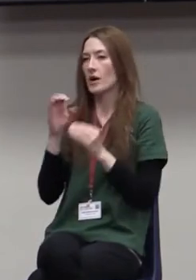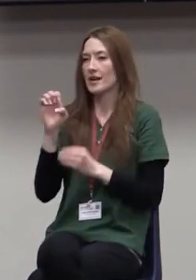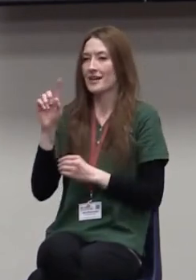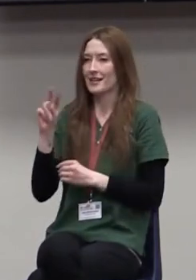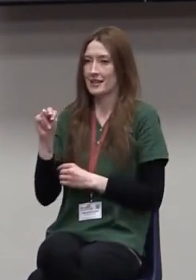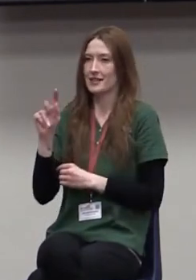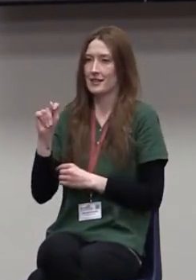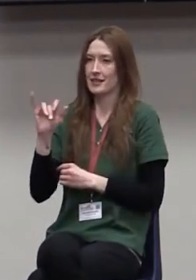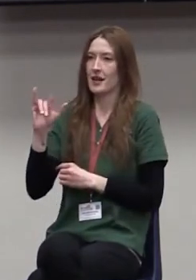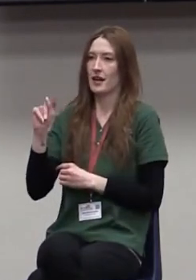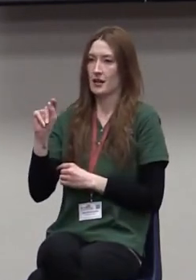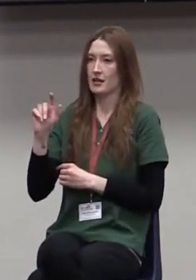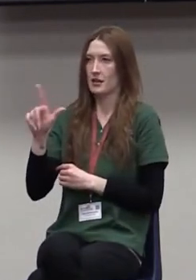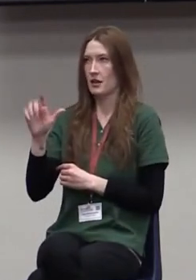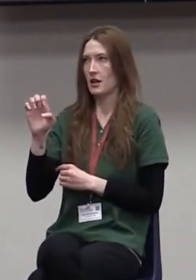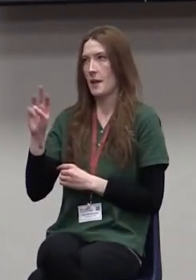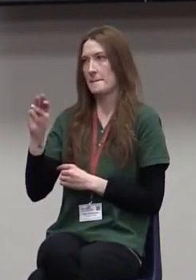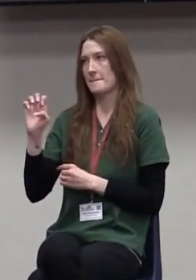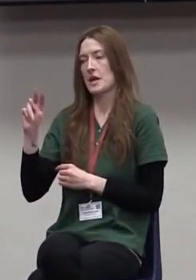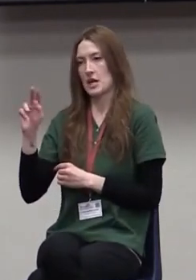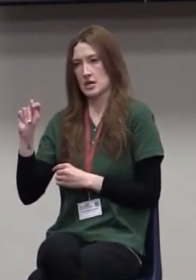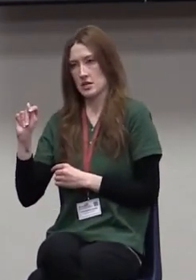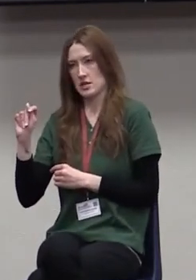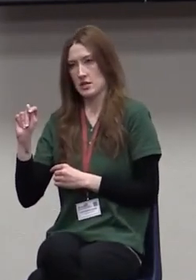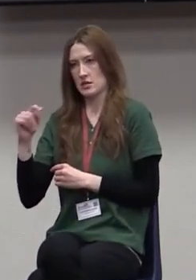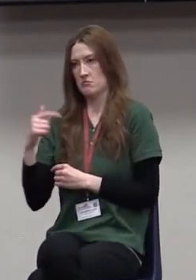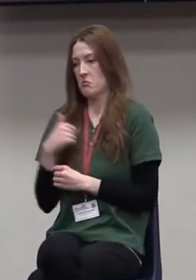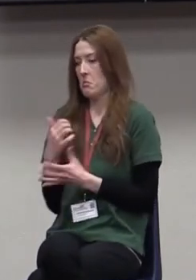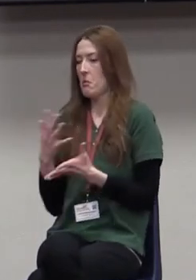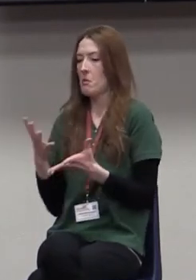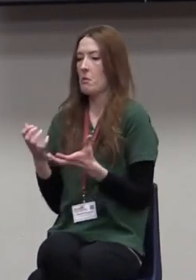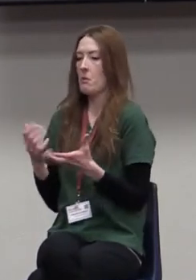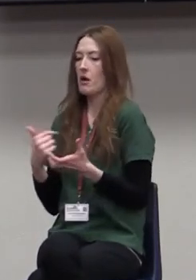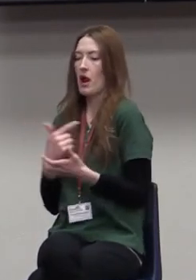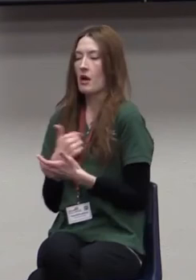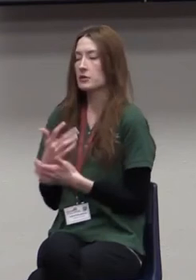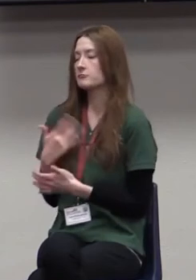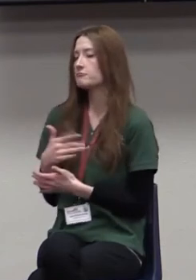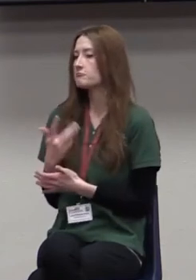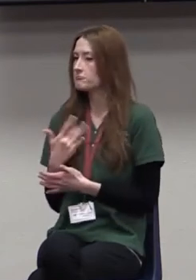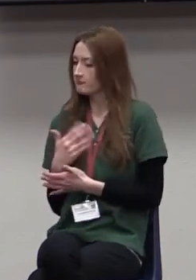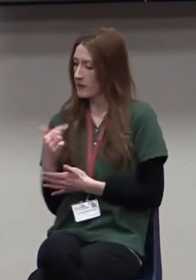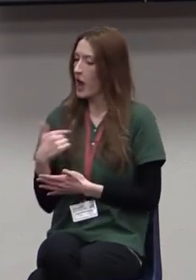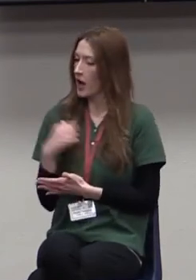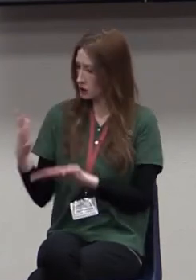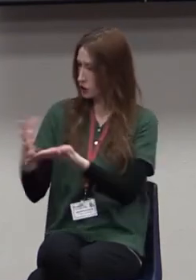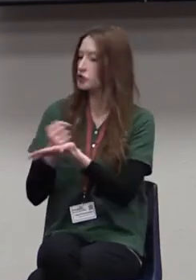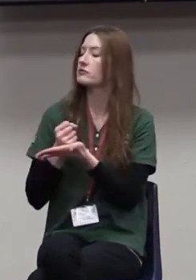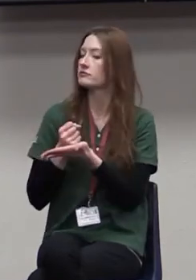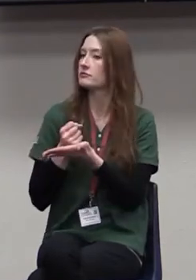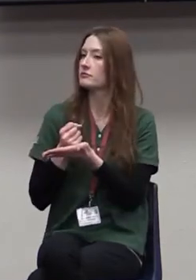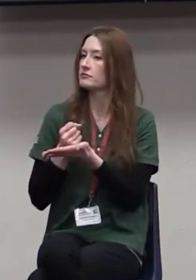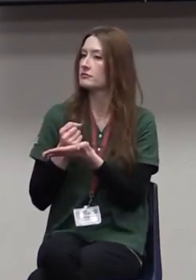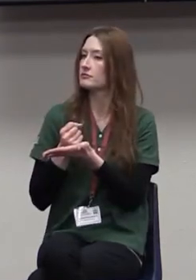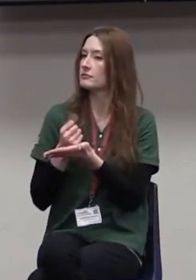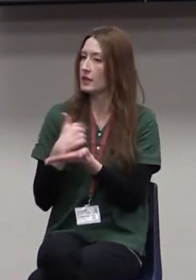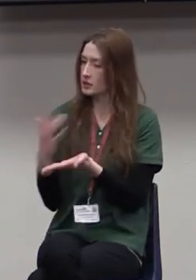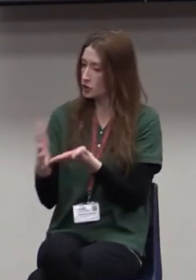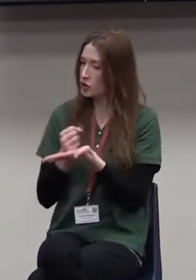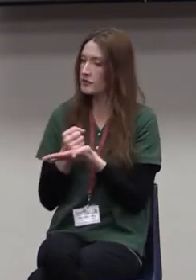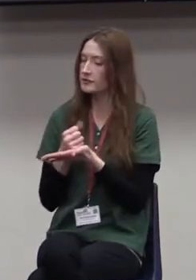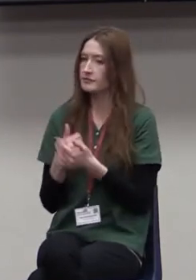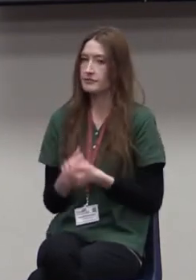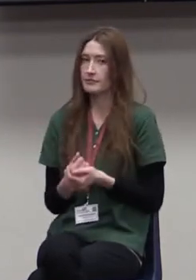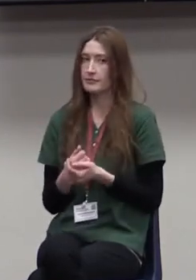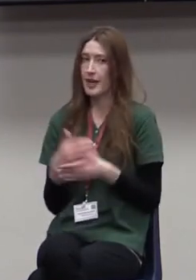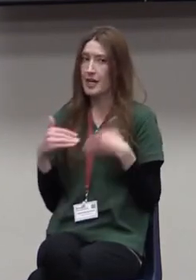Now, before you start thinking, that's our generation, these young people, they're feeling entitled, and they do. You know where they got it? From